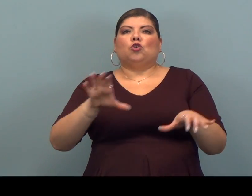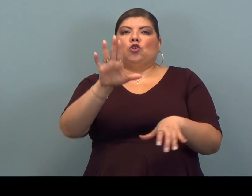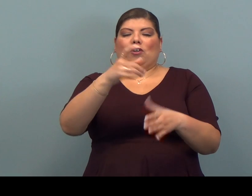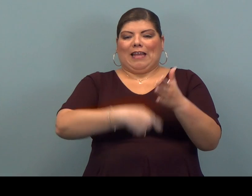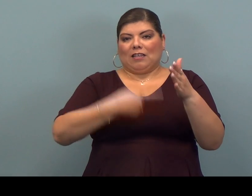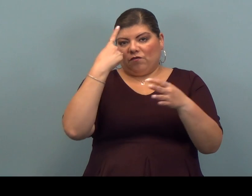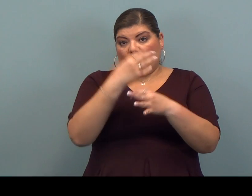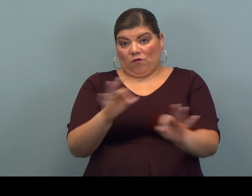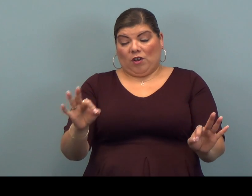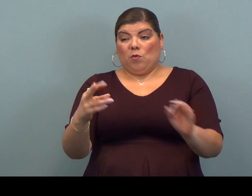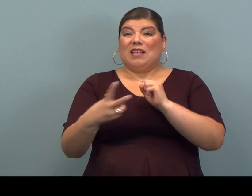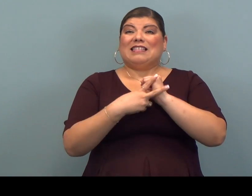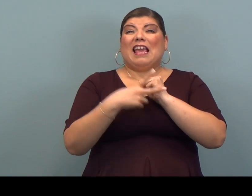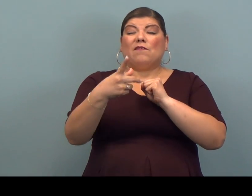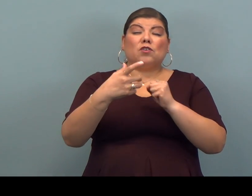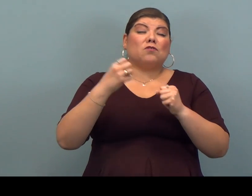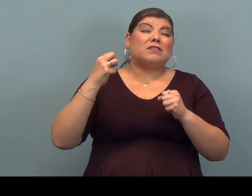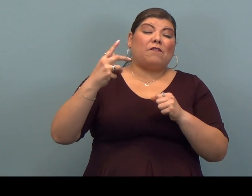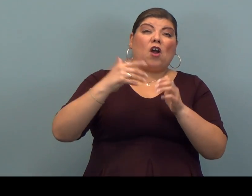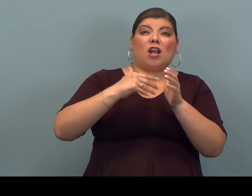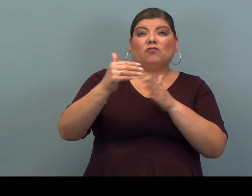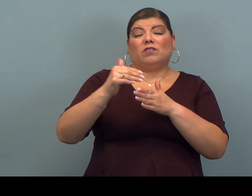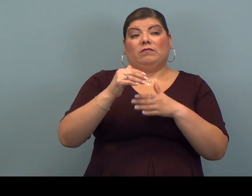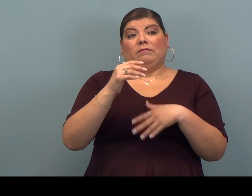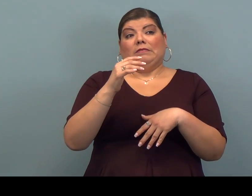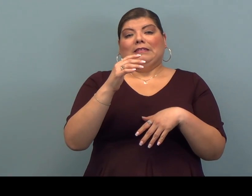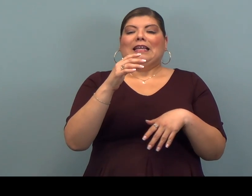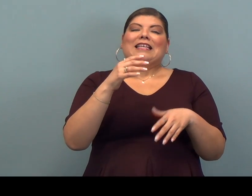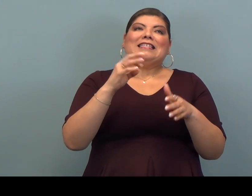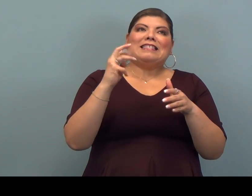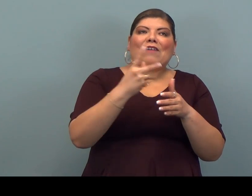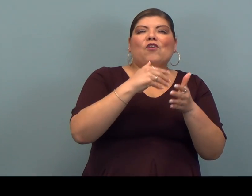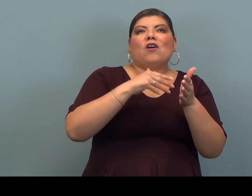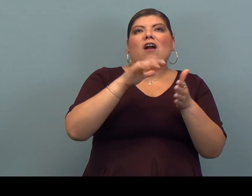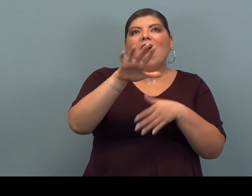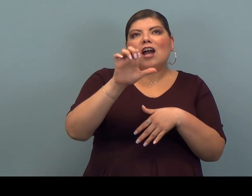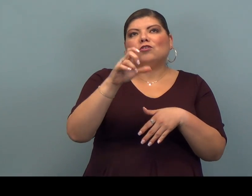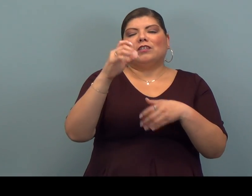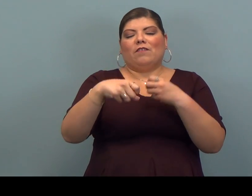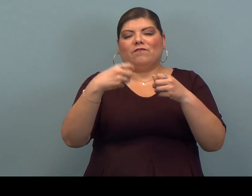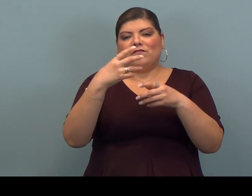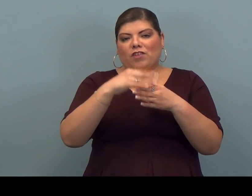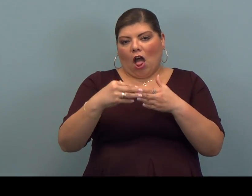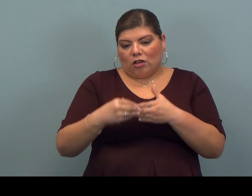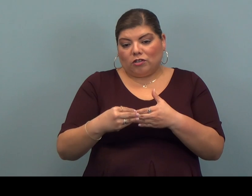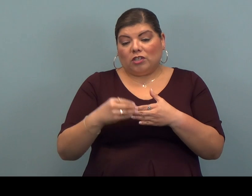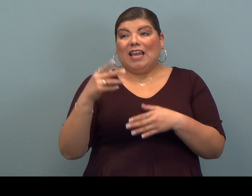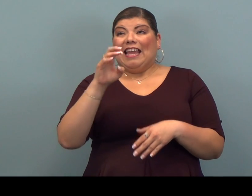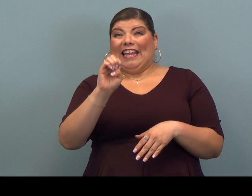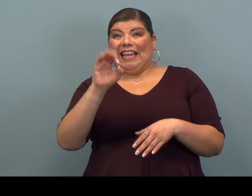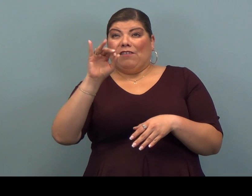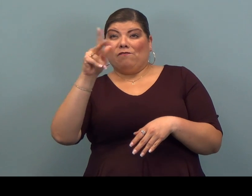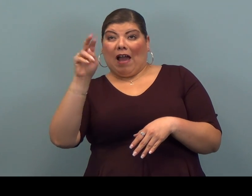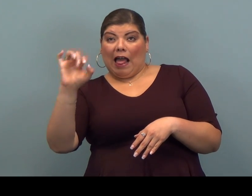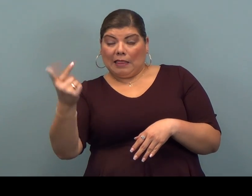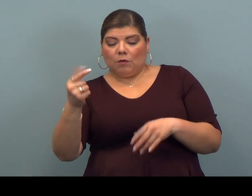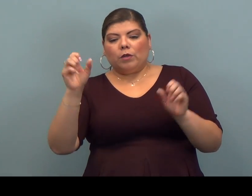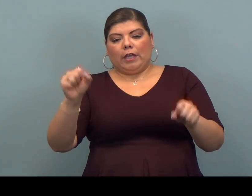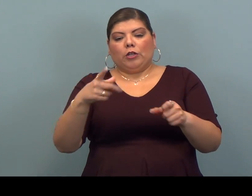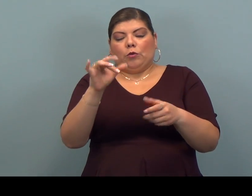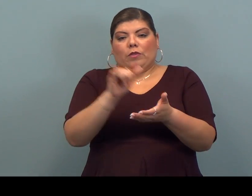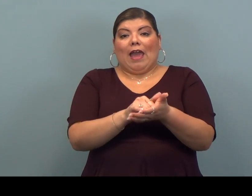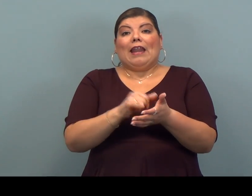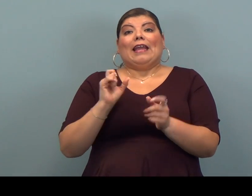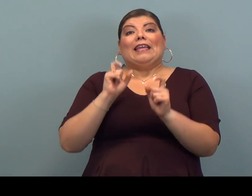free. We can save you several hundred dollars. We combine e-filing with direct deposit and we can get your tax